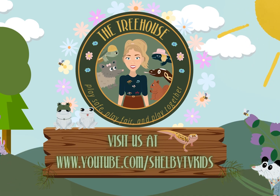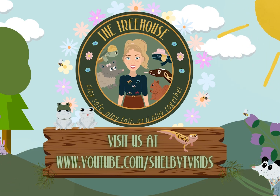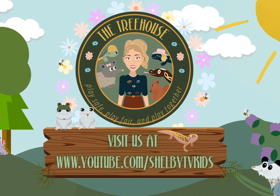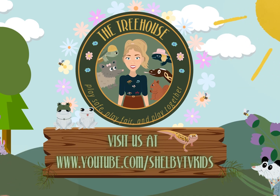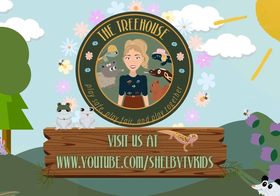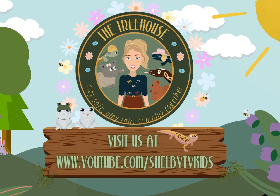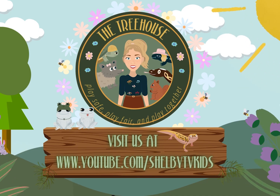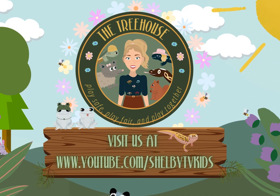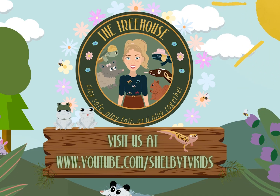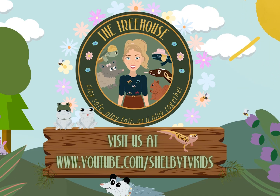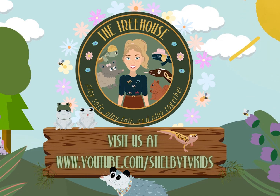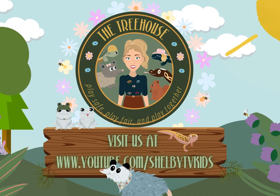Hang